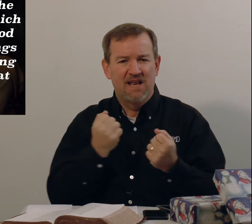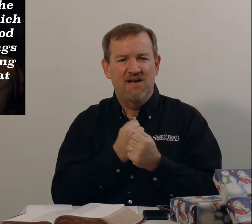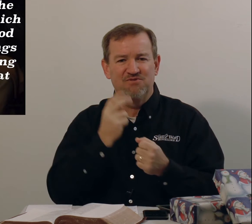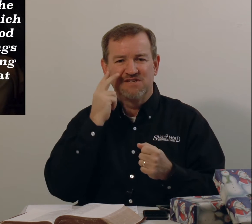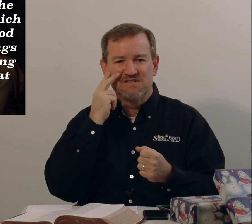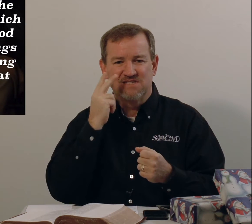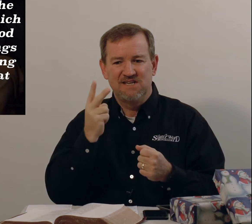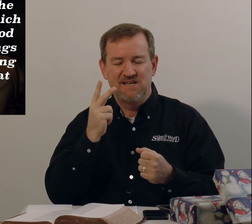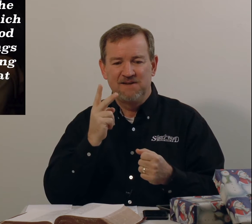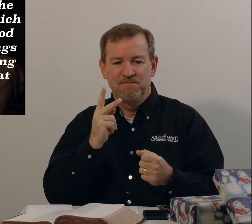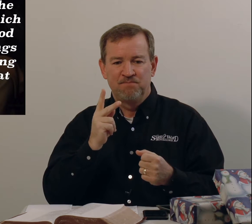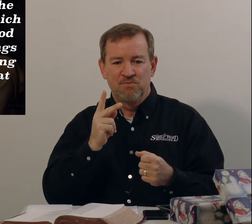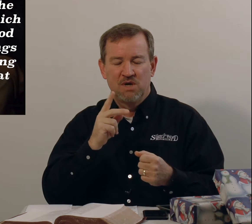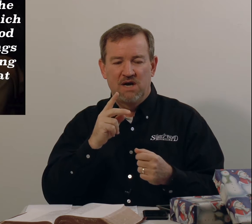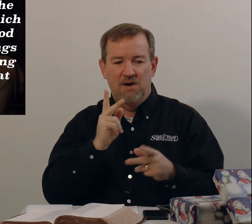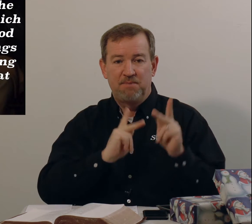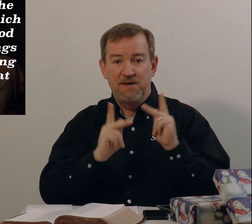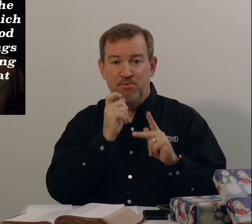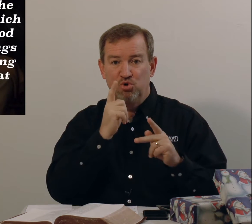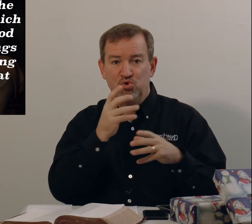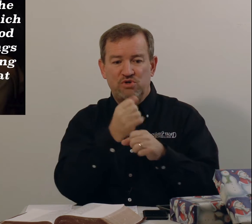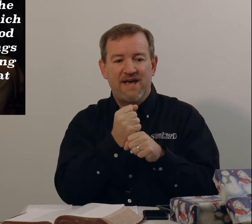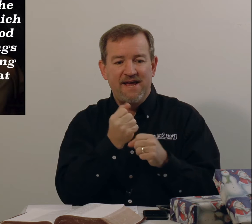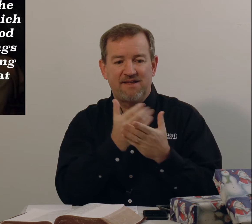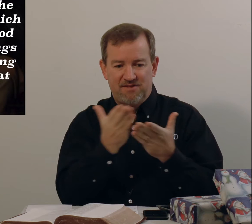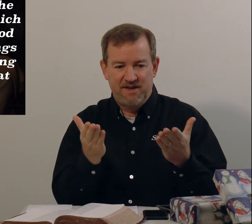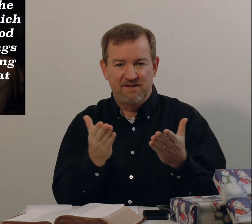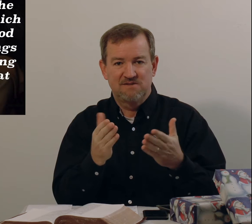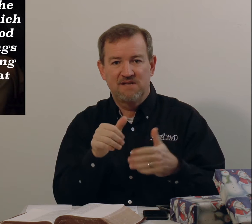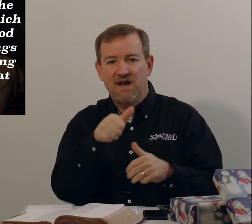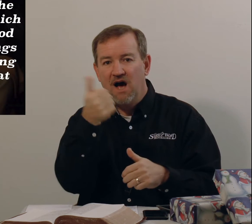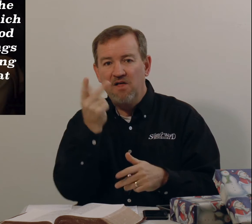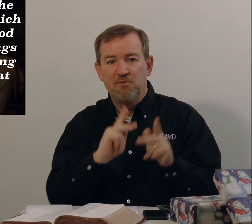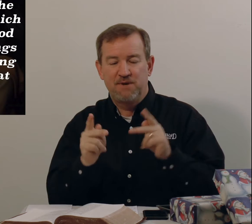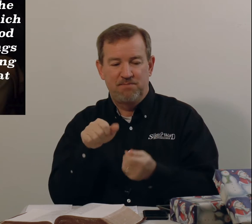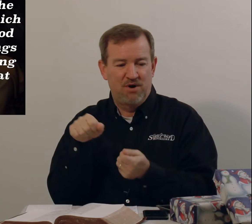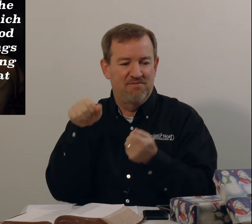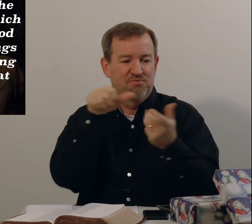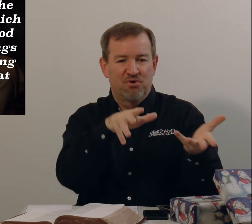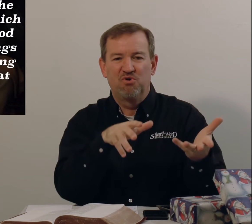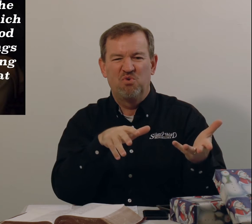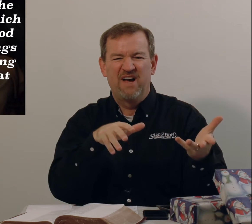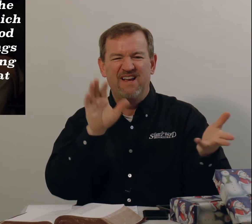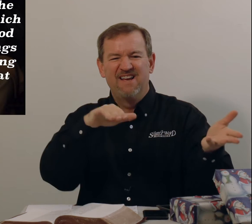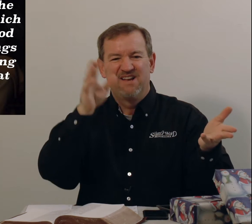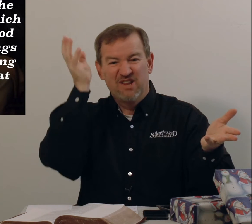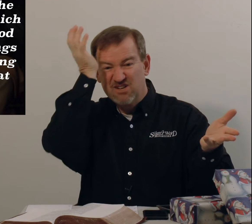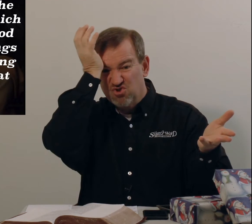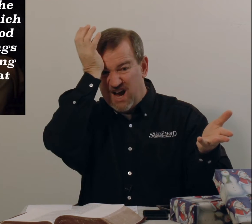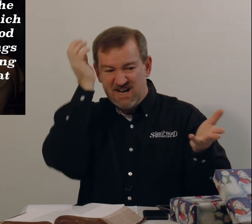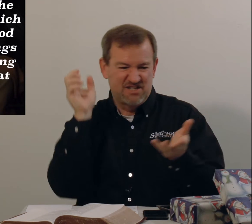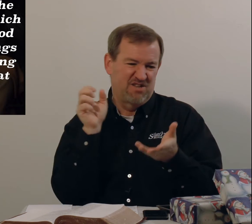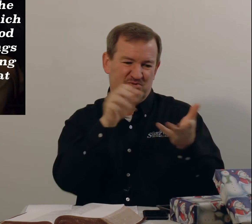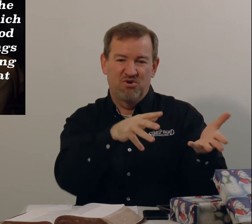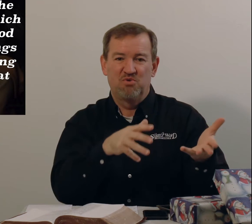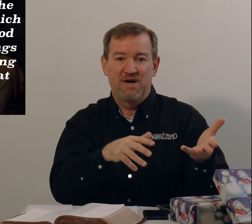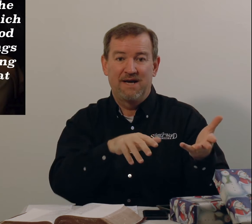love to see people who take things that other people have thrown away, you like trash. They throw it away.